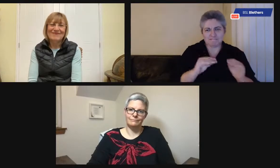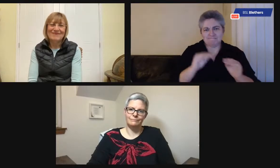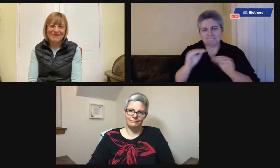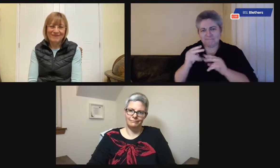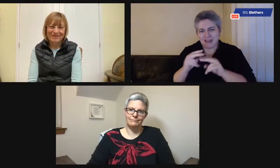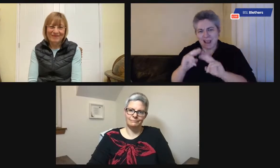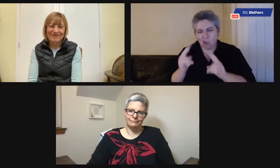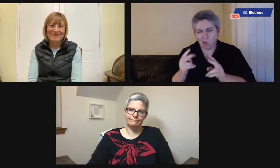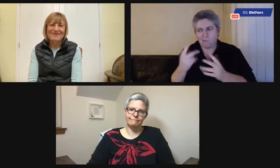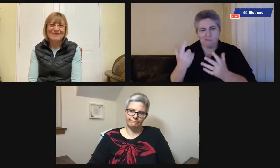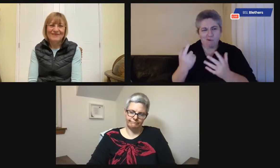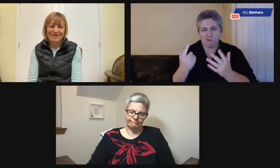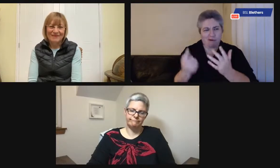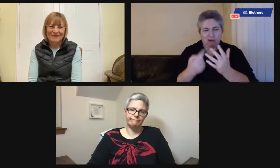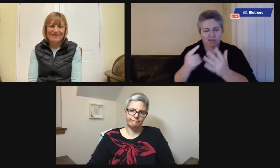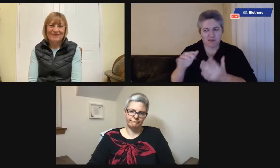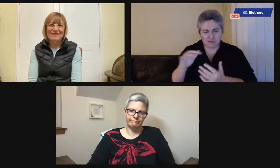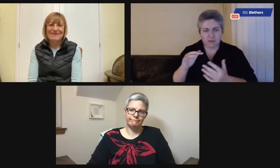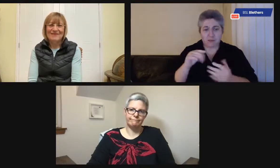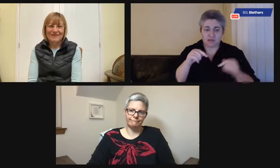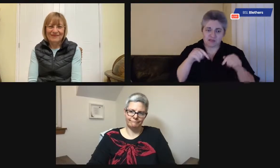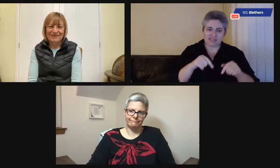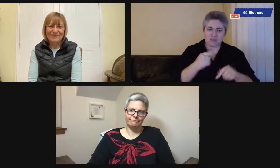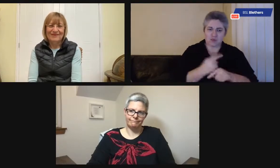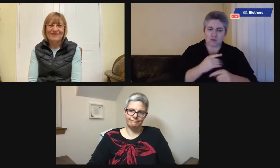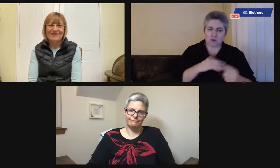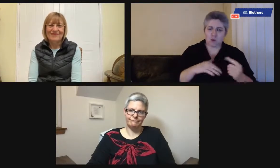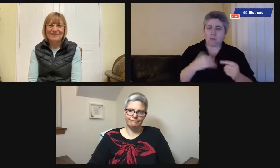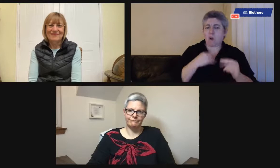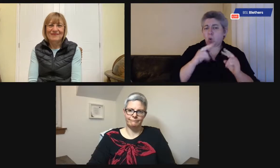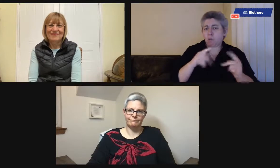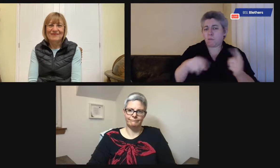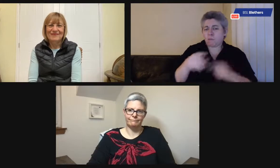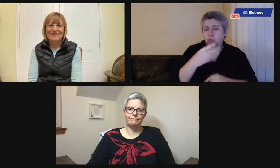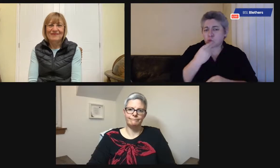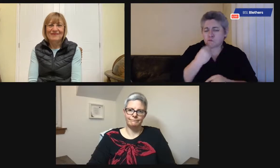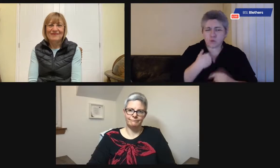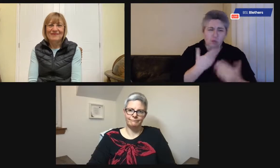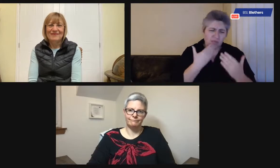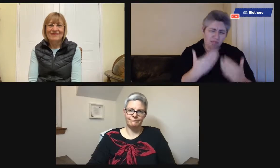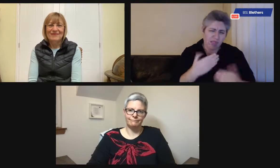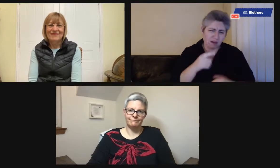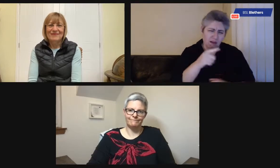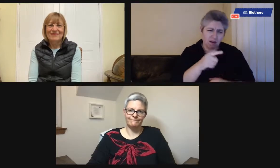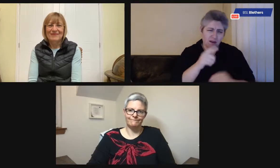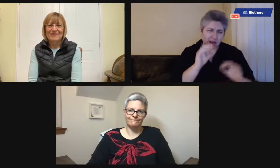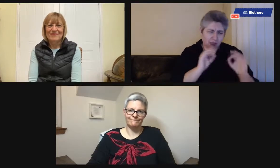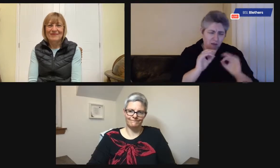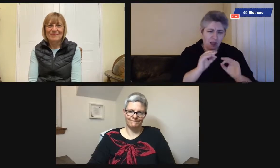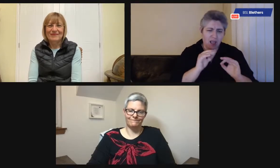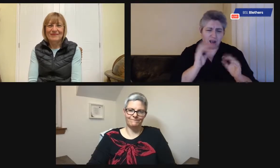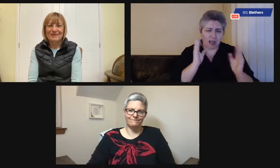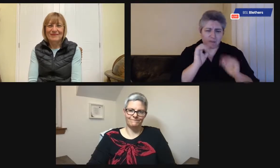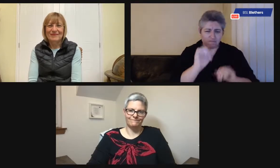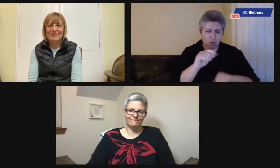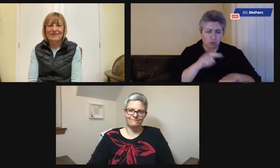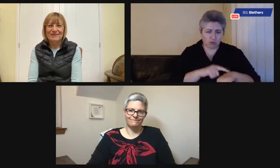try and live at home as long as possible until perhaps they get the situation becomes so difficult and they do have to move to